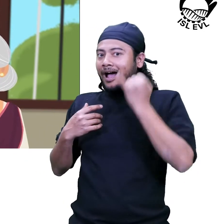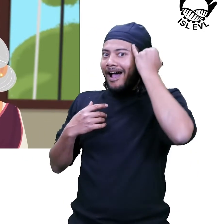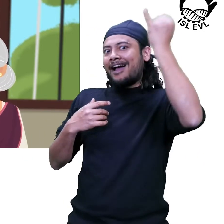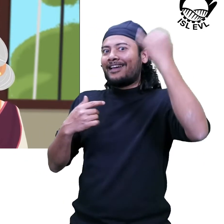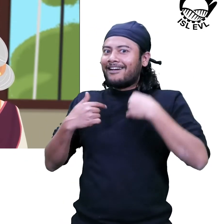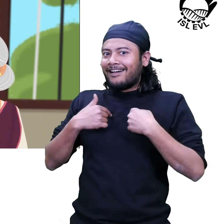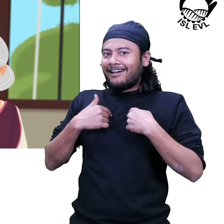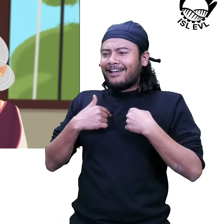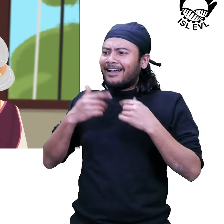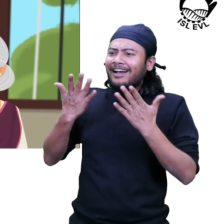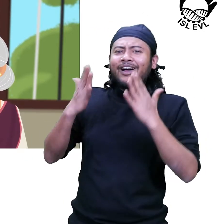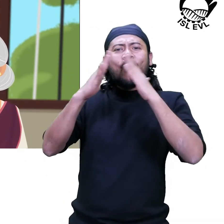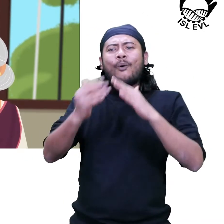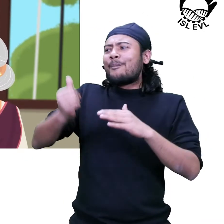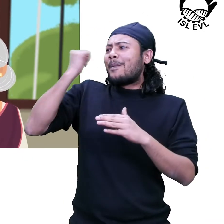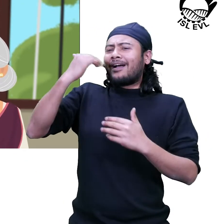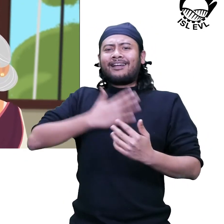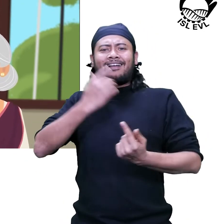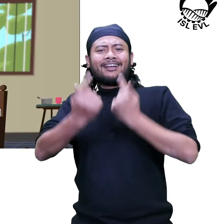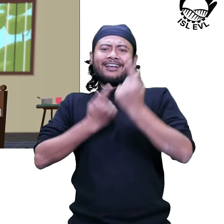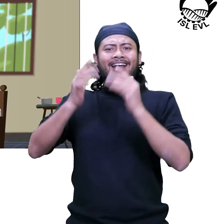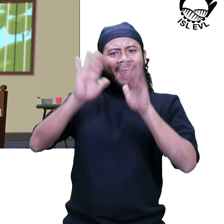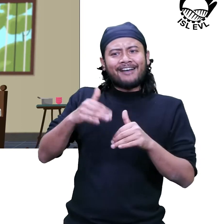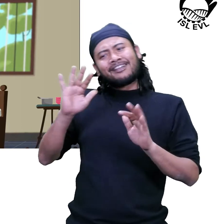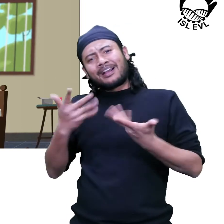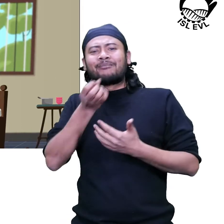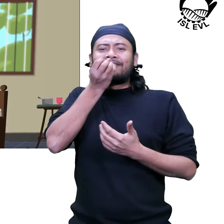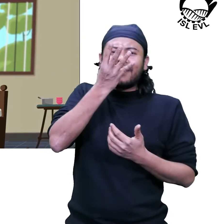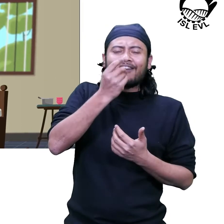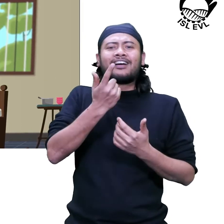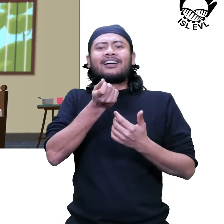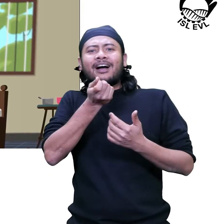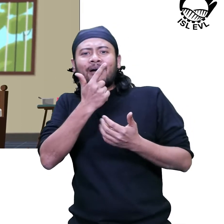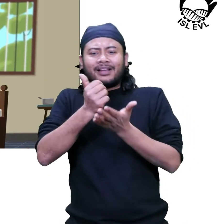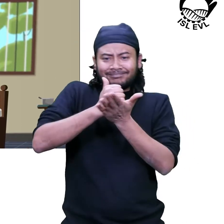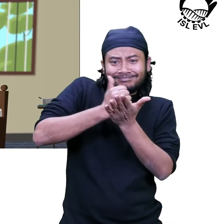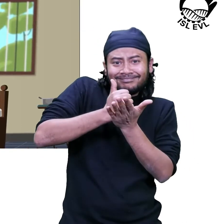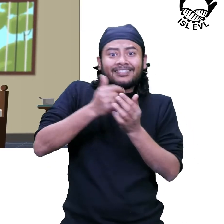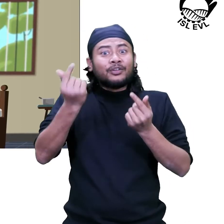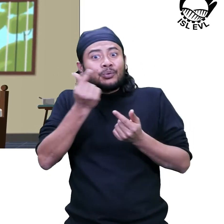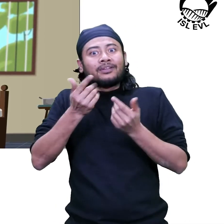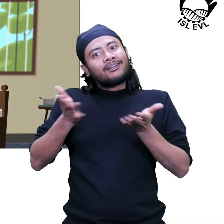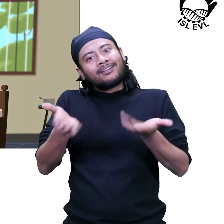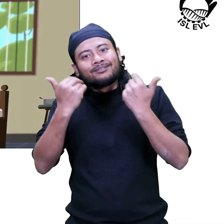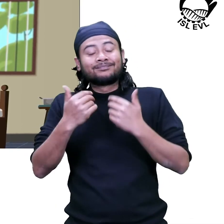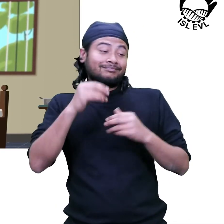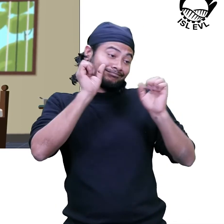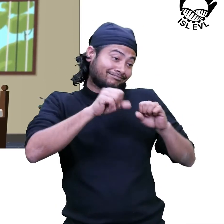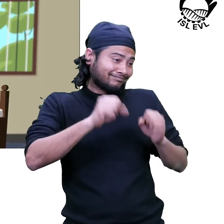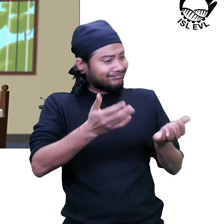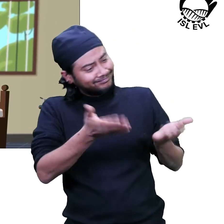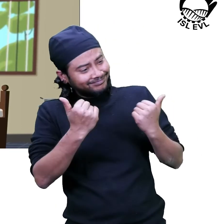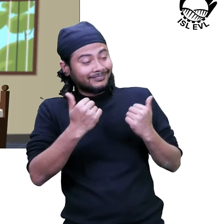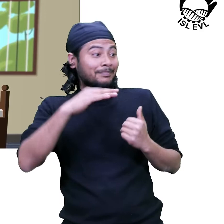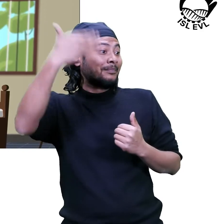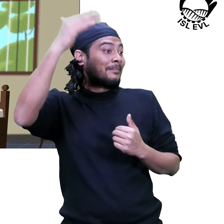Why don't we grow different medicinal plants in our backyard? Why not? And who knows, when you come back to live in the